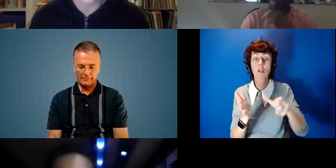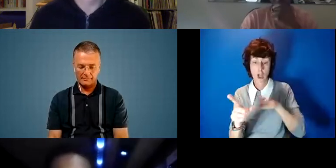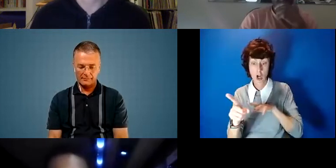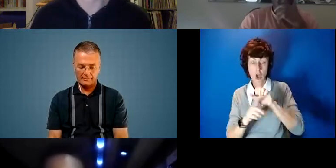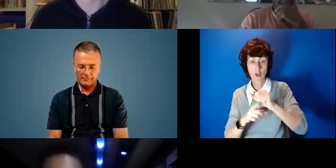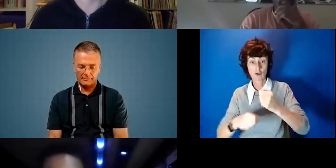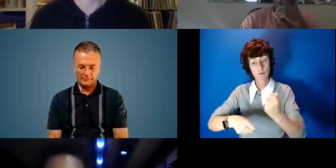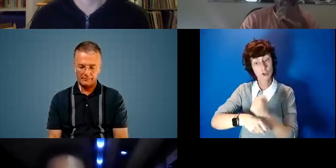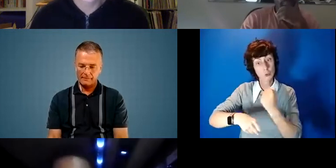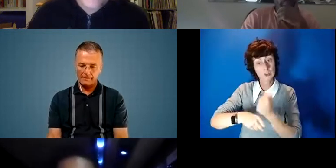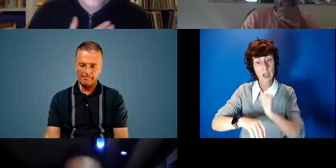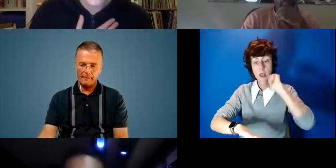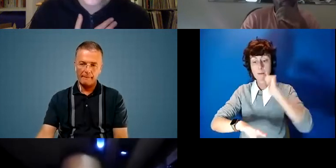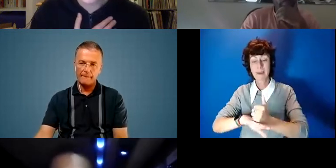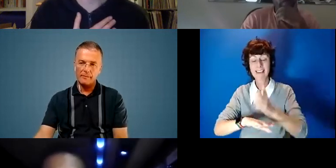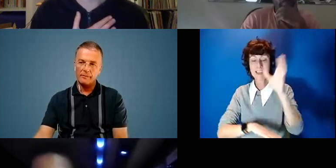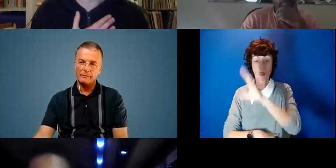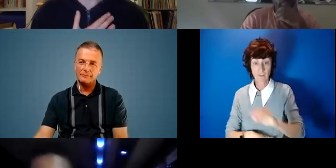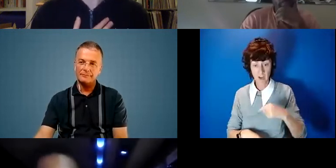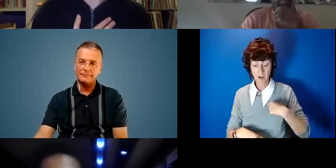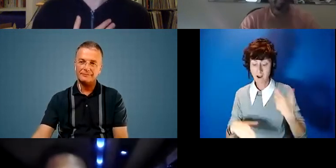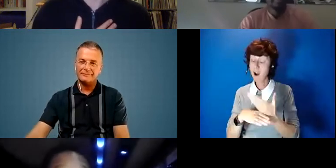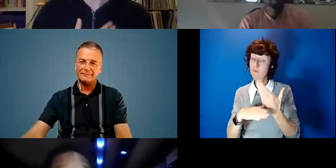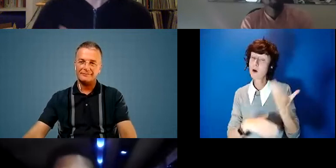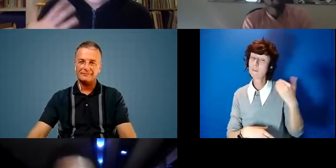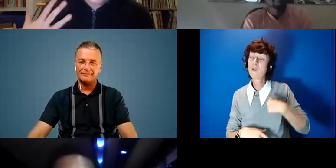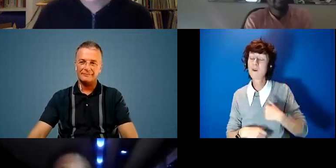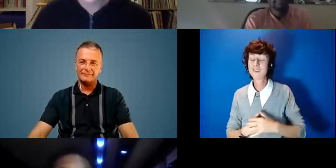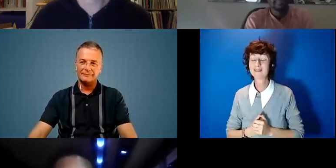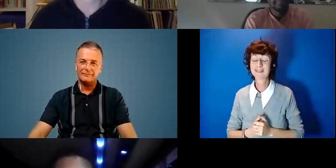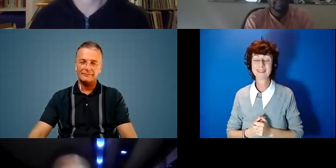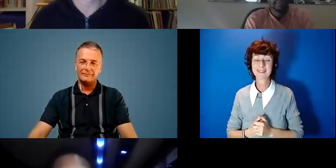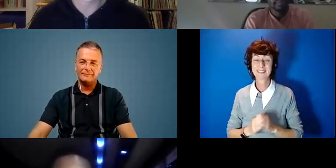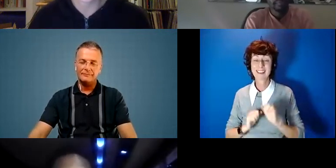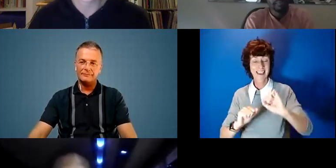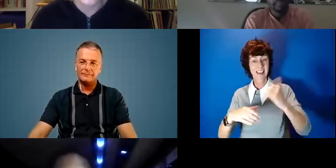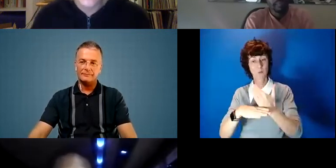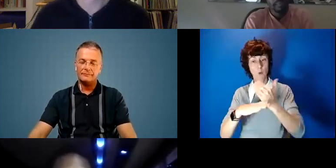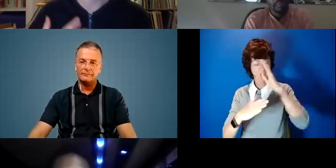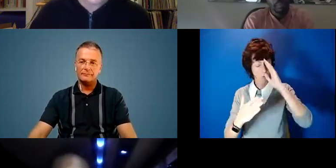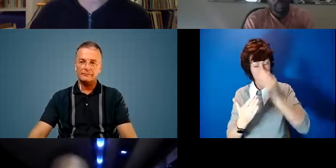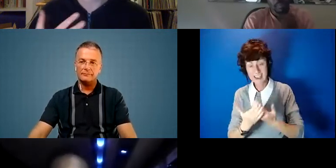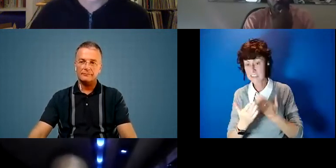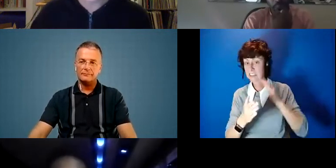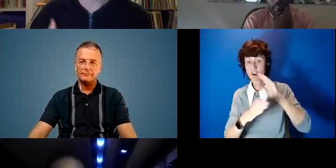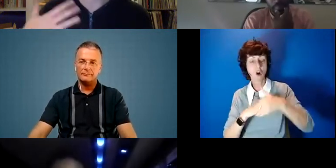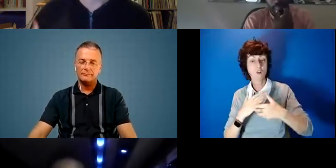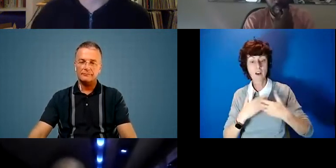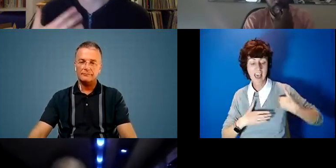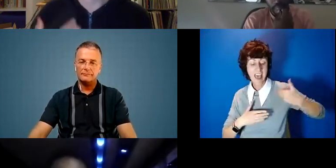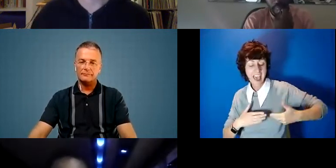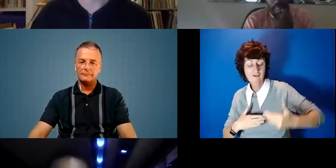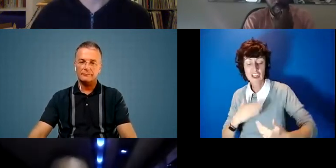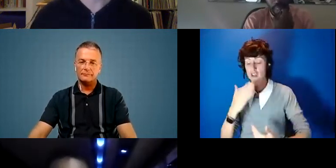based in Durban, South Africa, who I've had the pleasure to work with before. His work obsesses over the tensions in heritage, modernity,